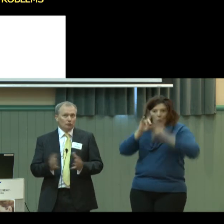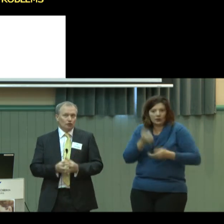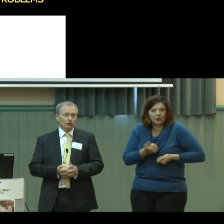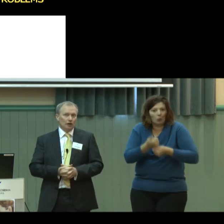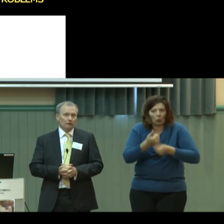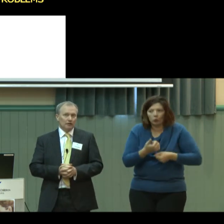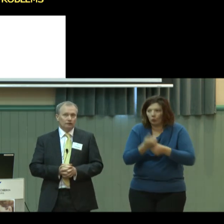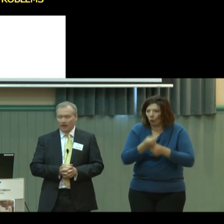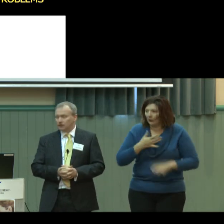more control over his fears.